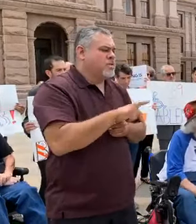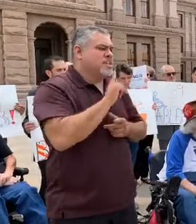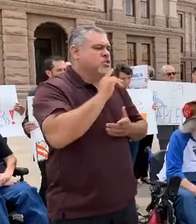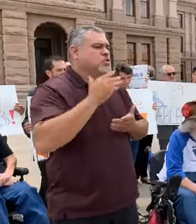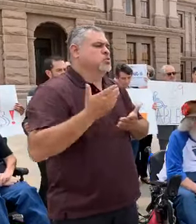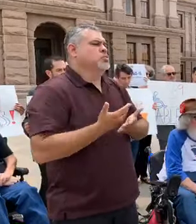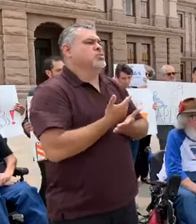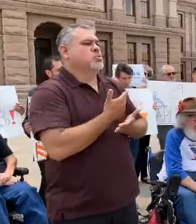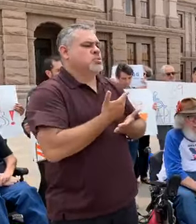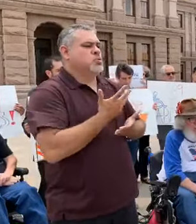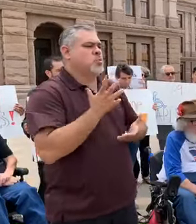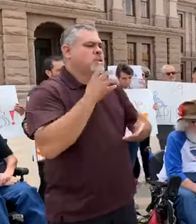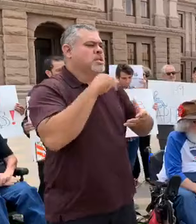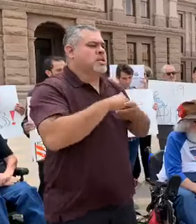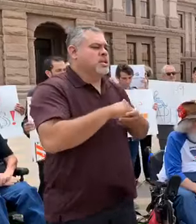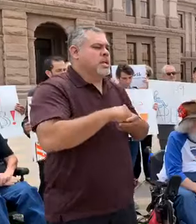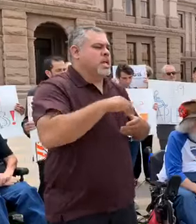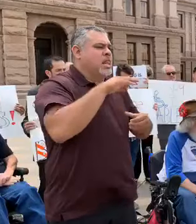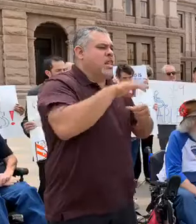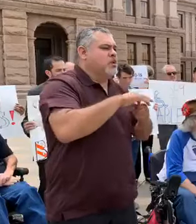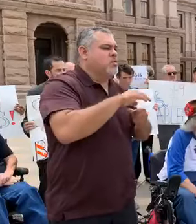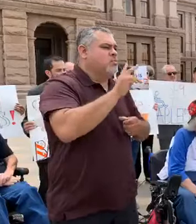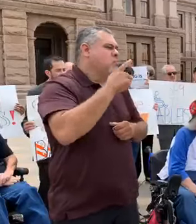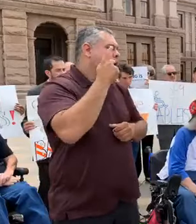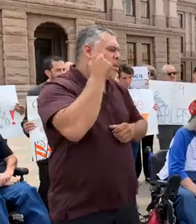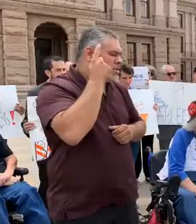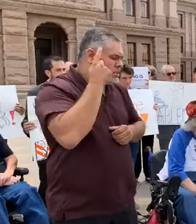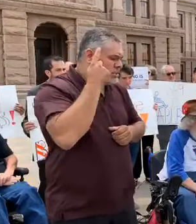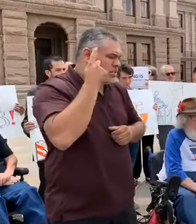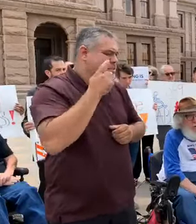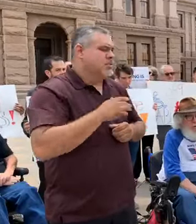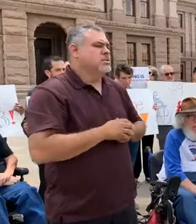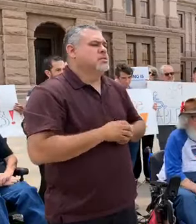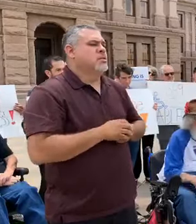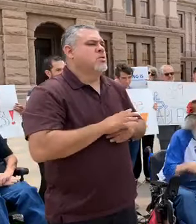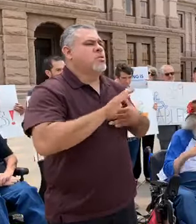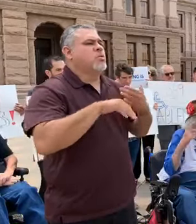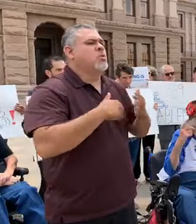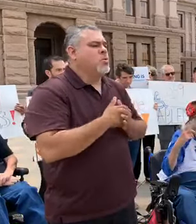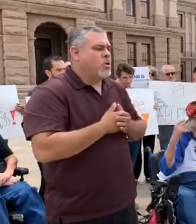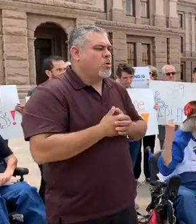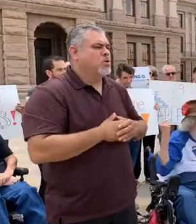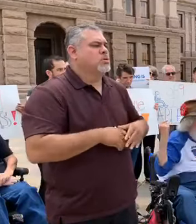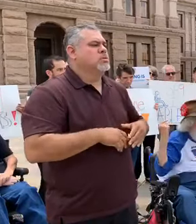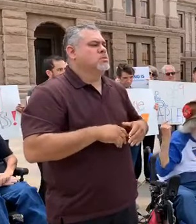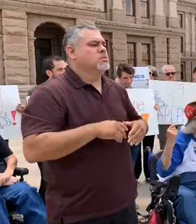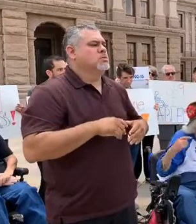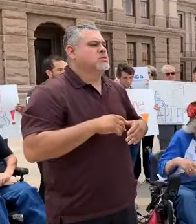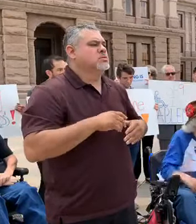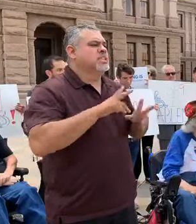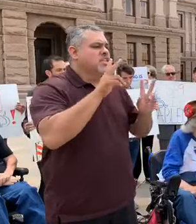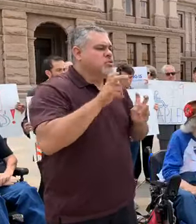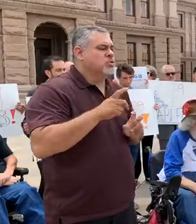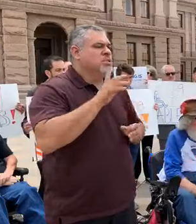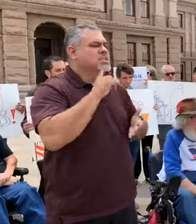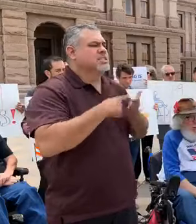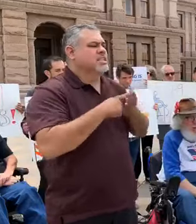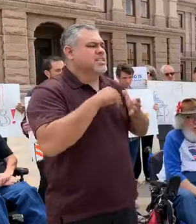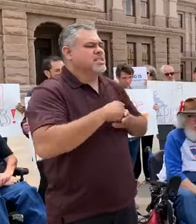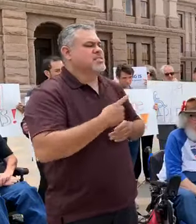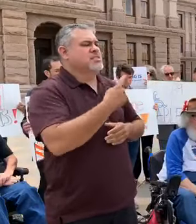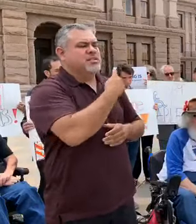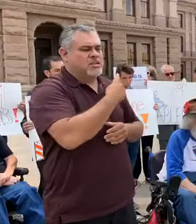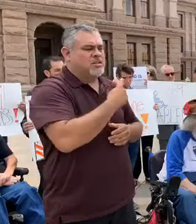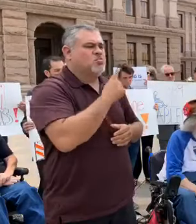area of electoral politics, the issues that they're discussing inside affect